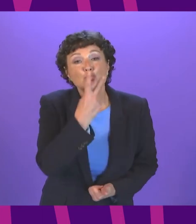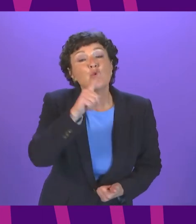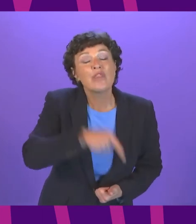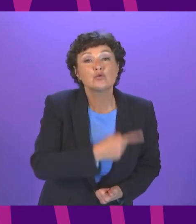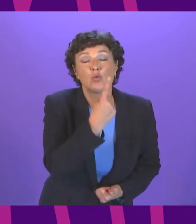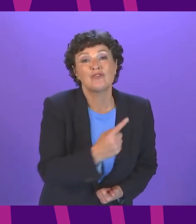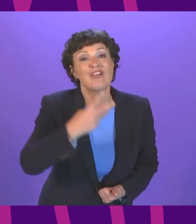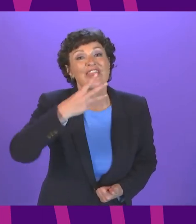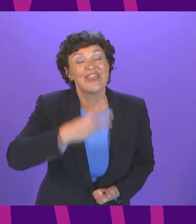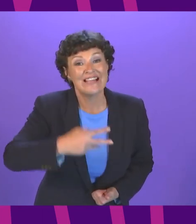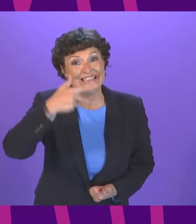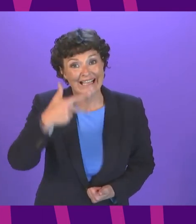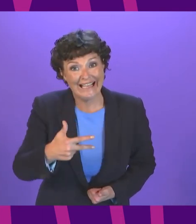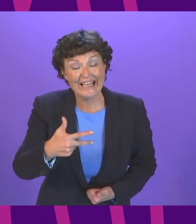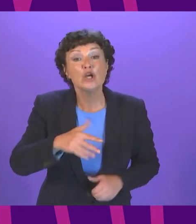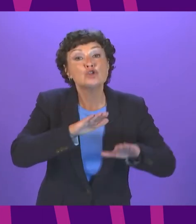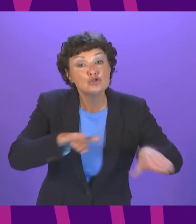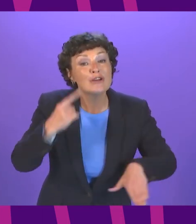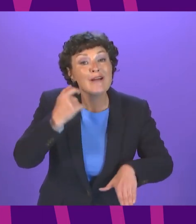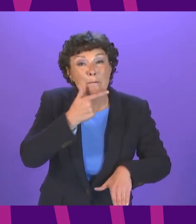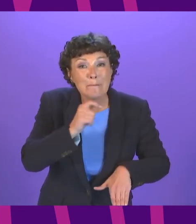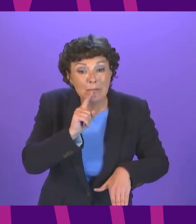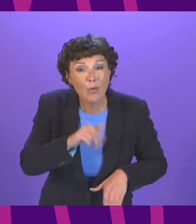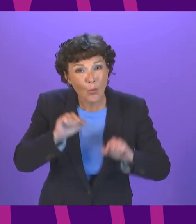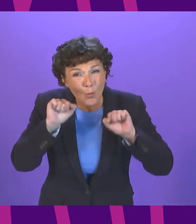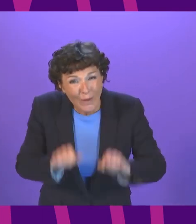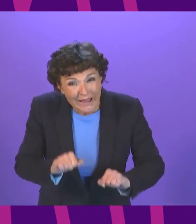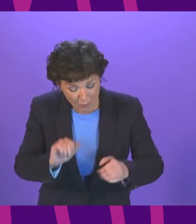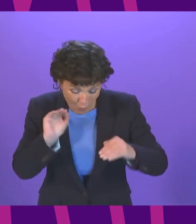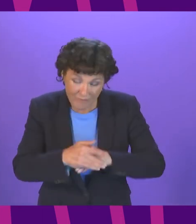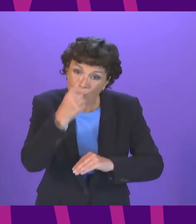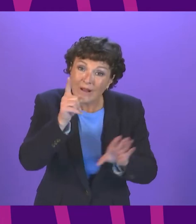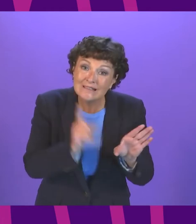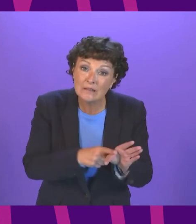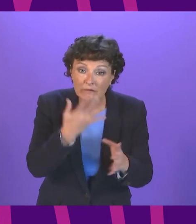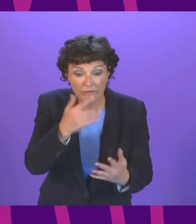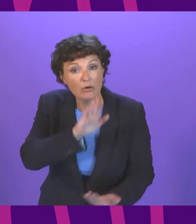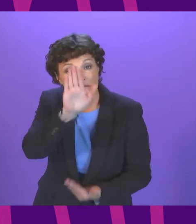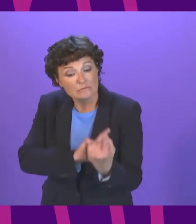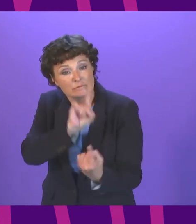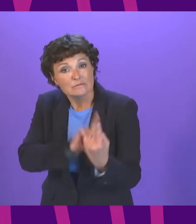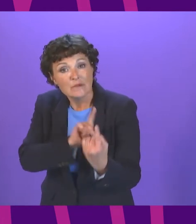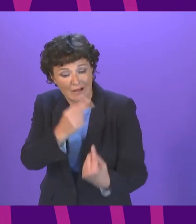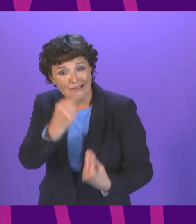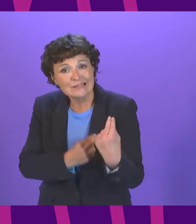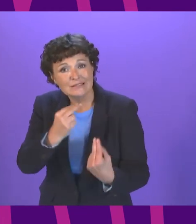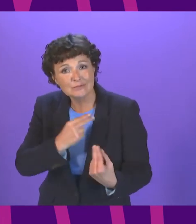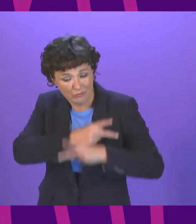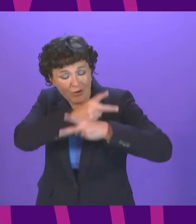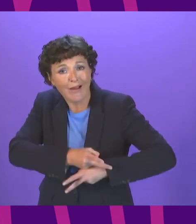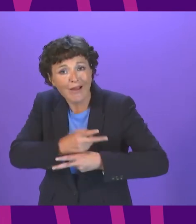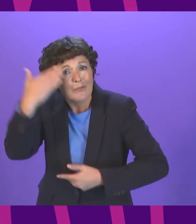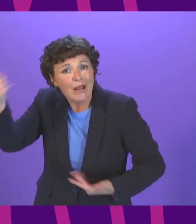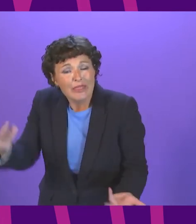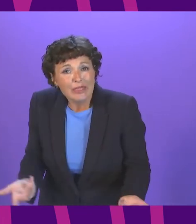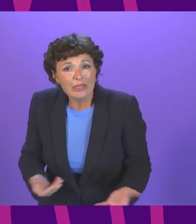2138 children and young people waiting over a year for first line care presiding officer before the pandemic the only thing the